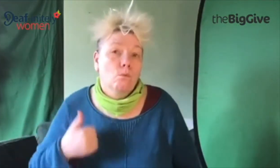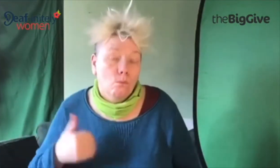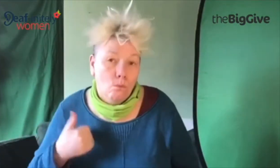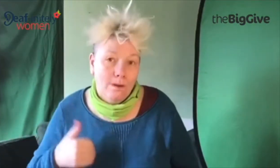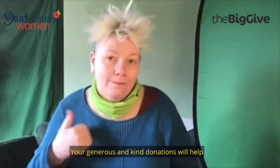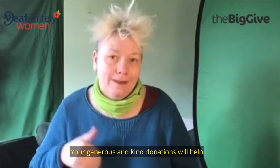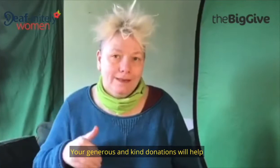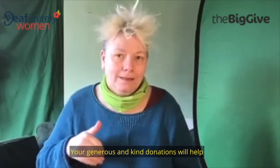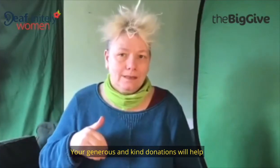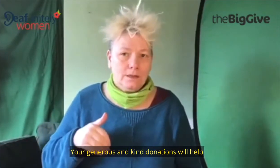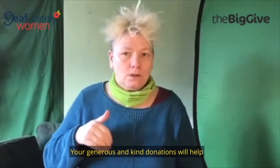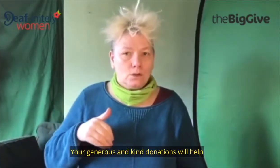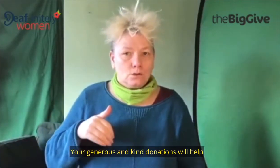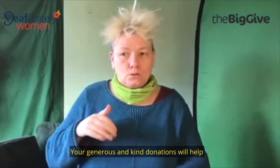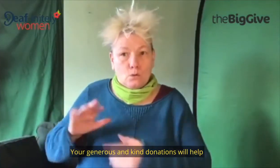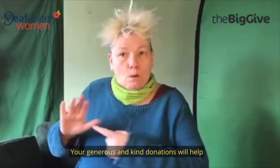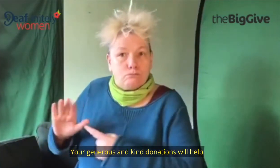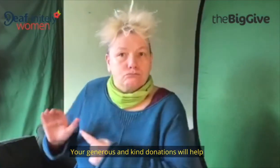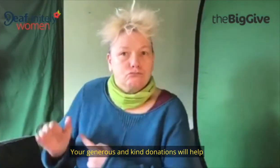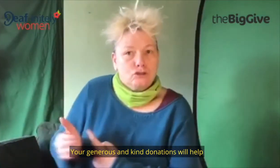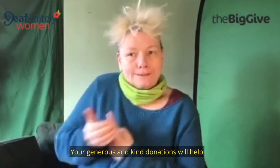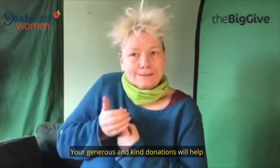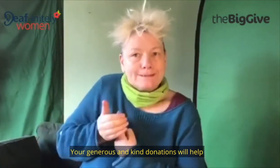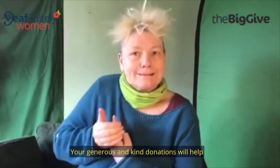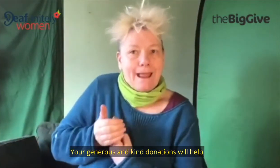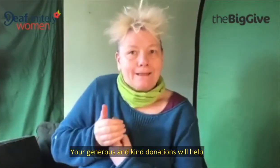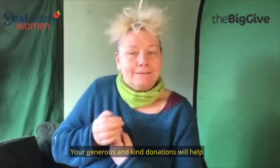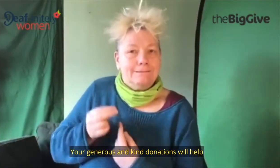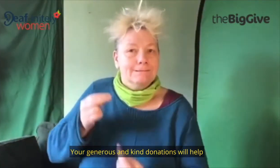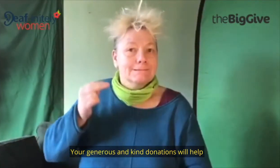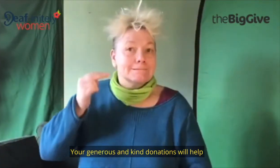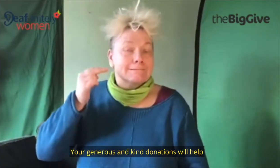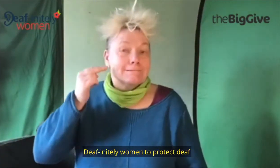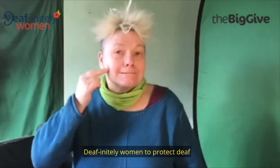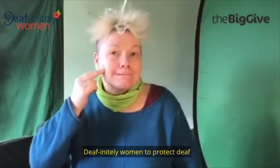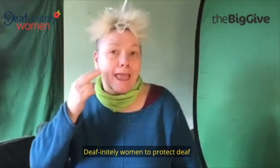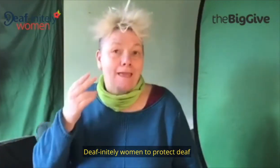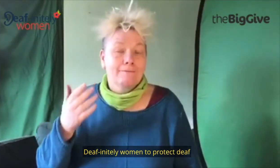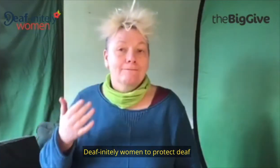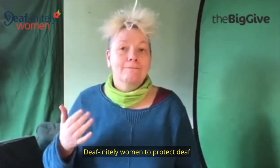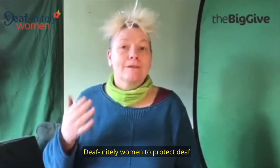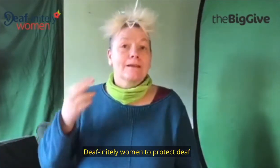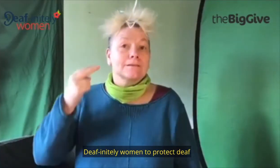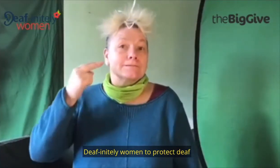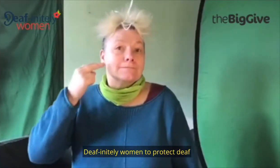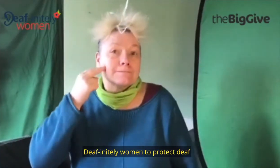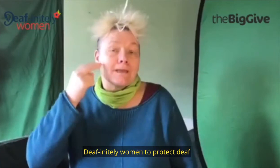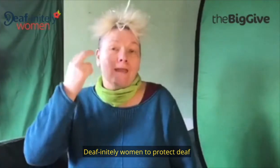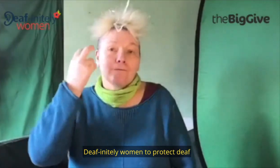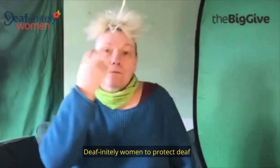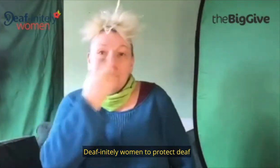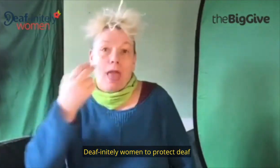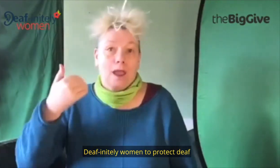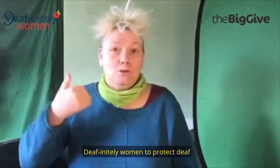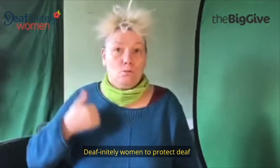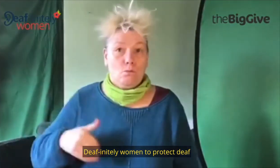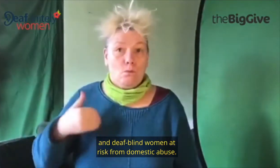Your generous and kind donations will help Deafinitely Women to protect Deaf and